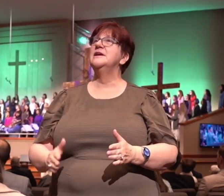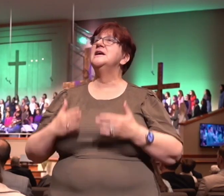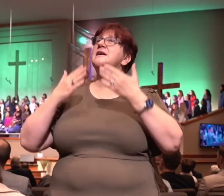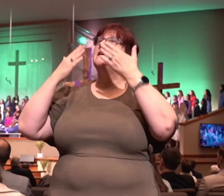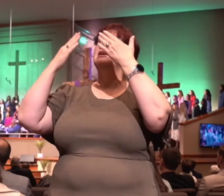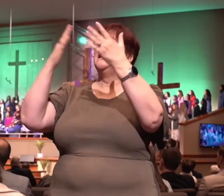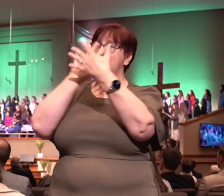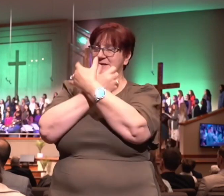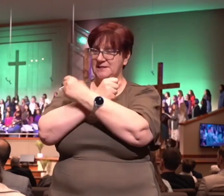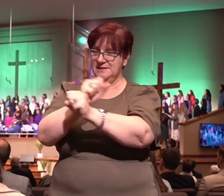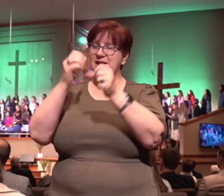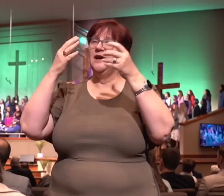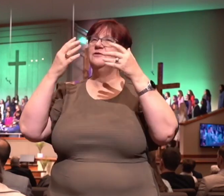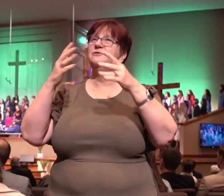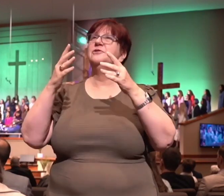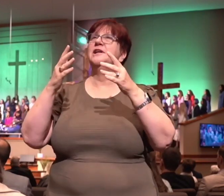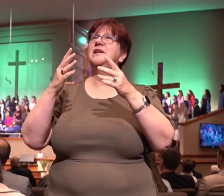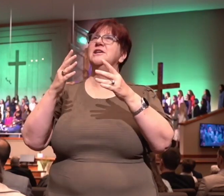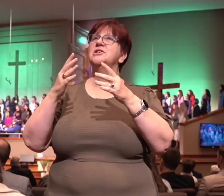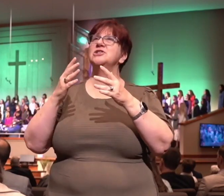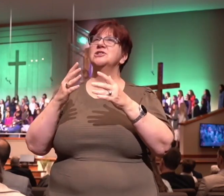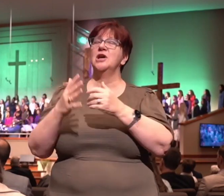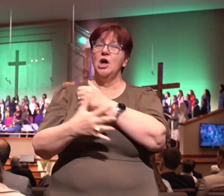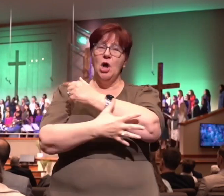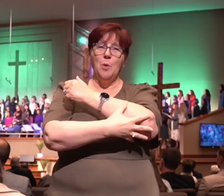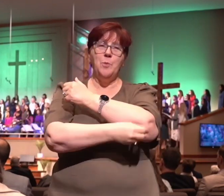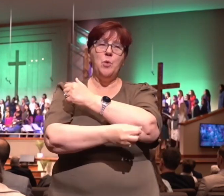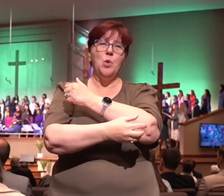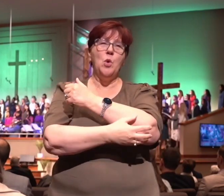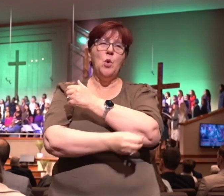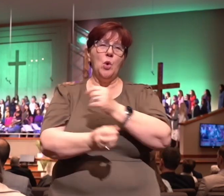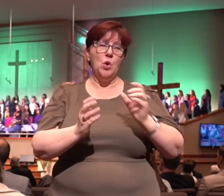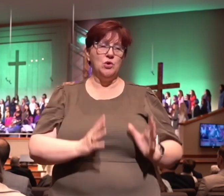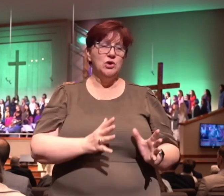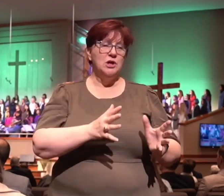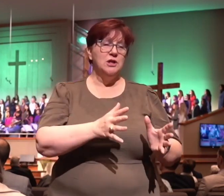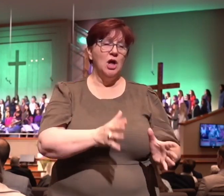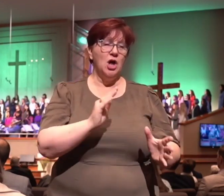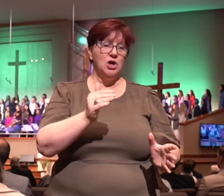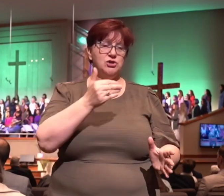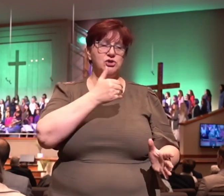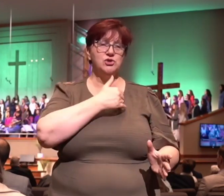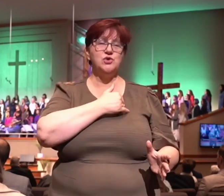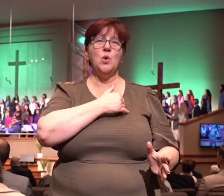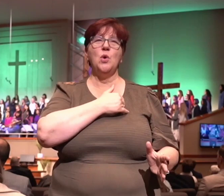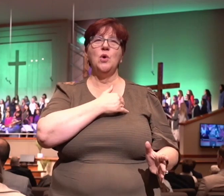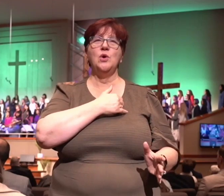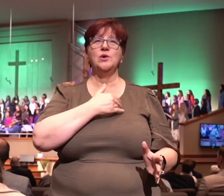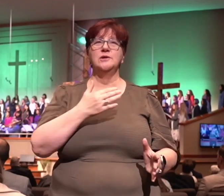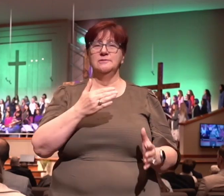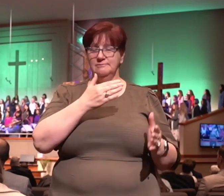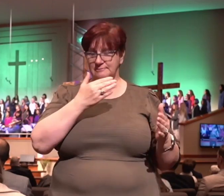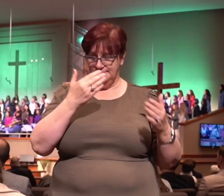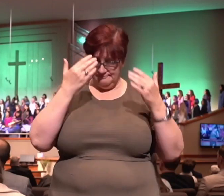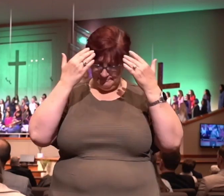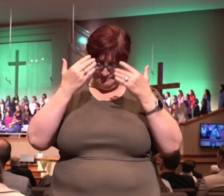a poor lost soul like